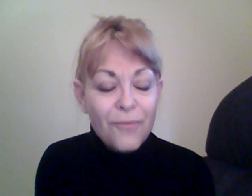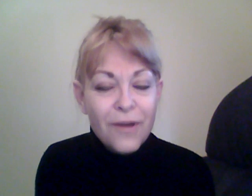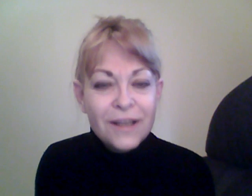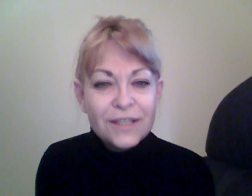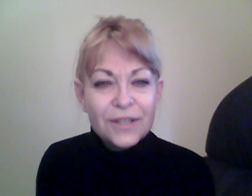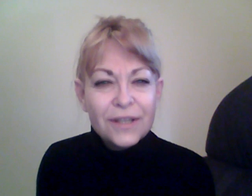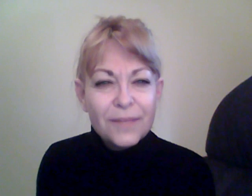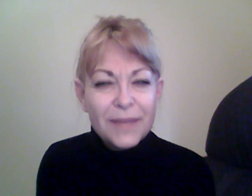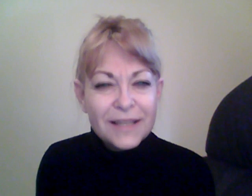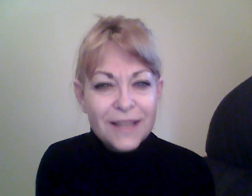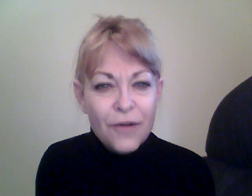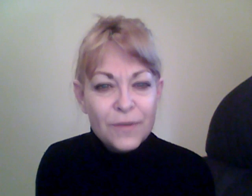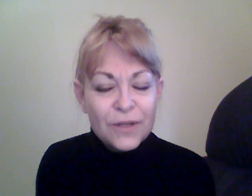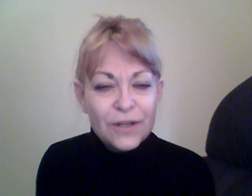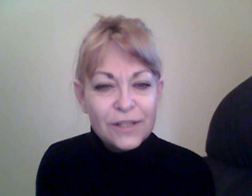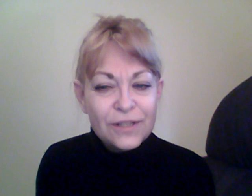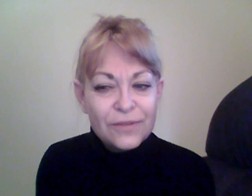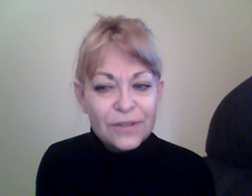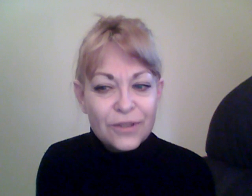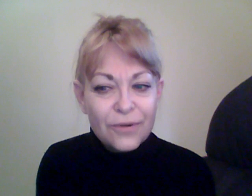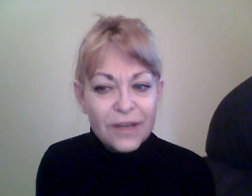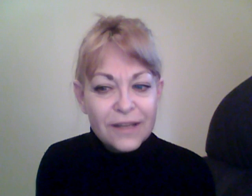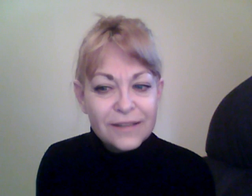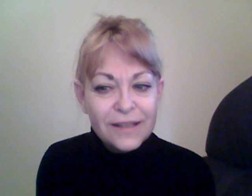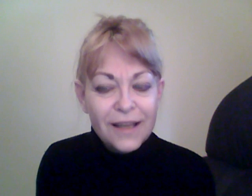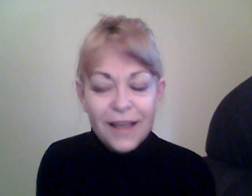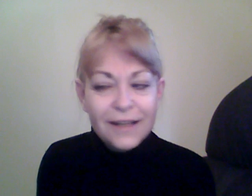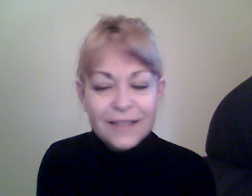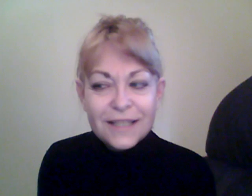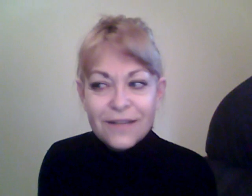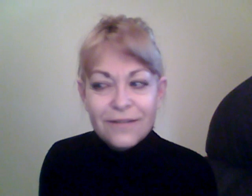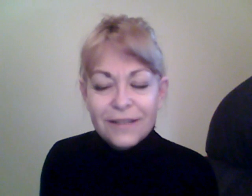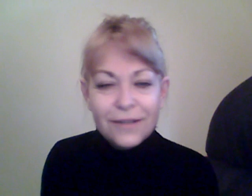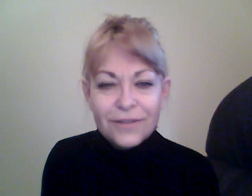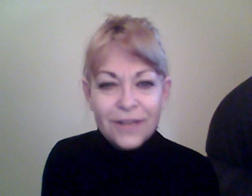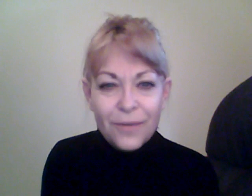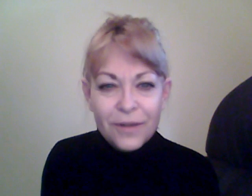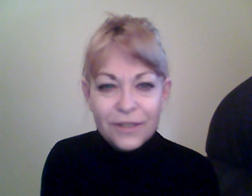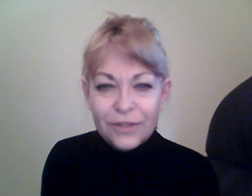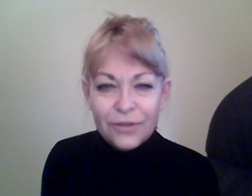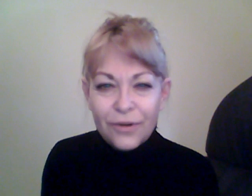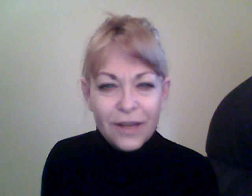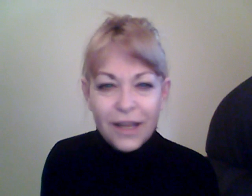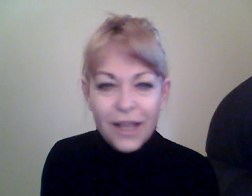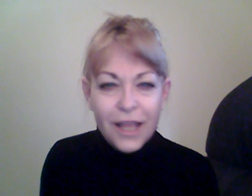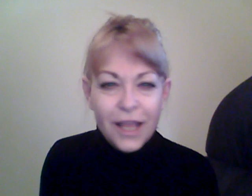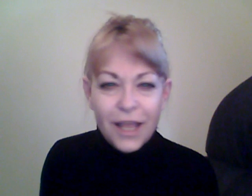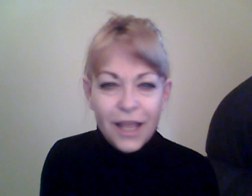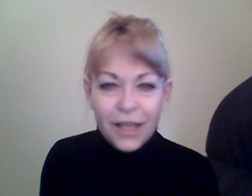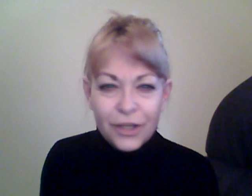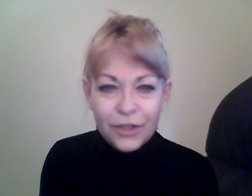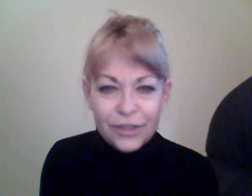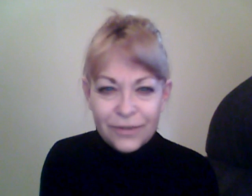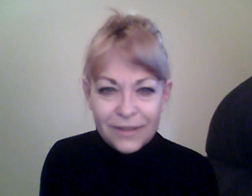wanted to, because now I'm starting to do this yoga. And I still, yesterday I wanted to do yoga and couldn't do it.